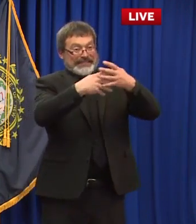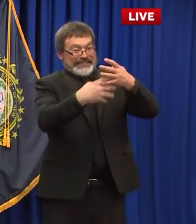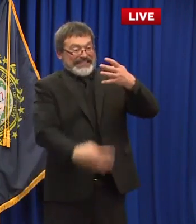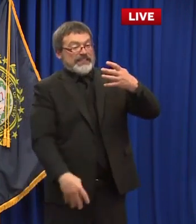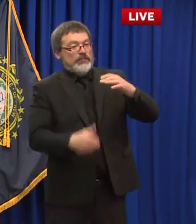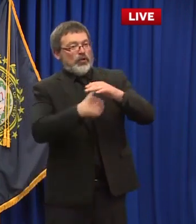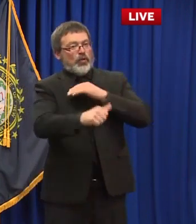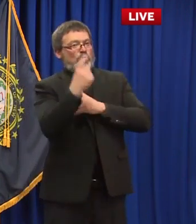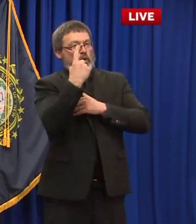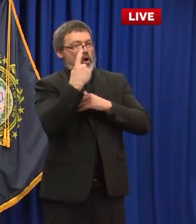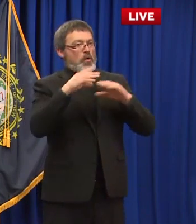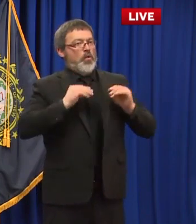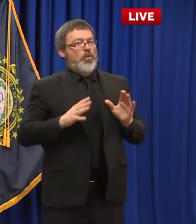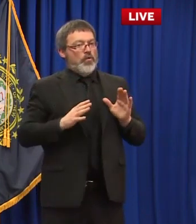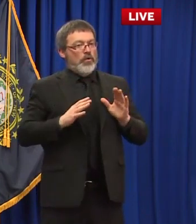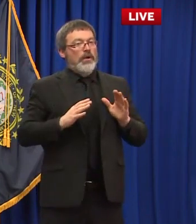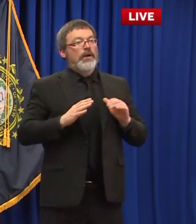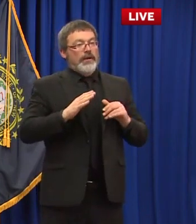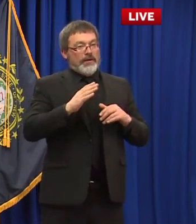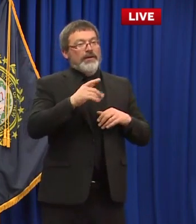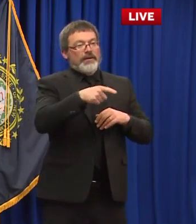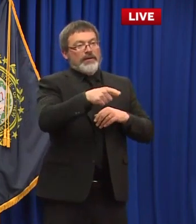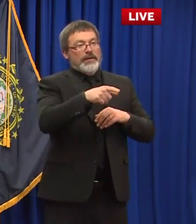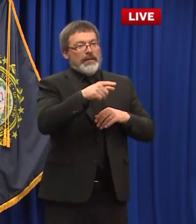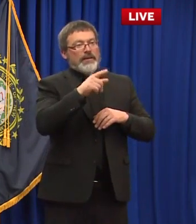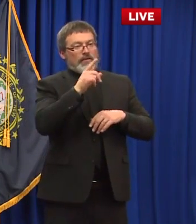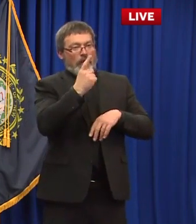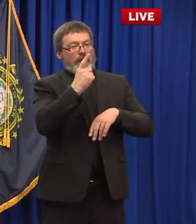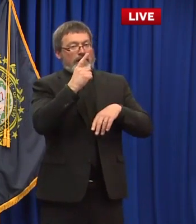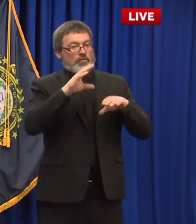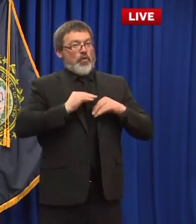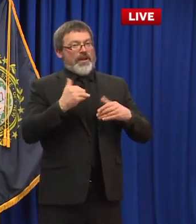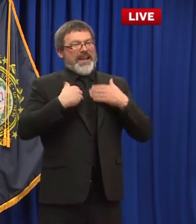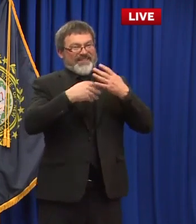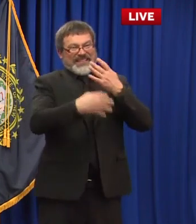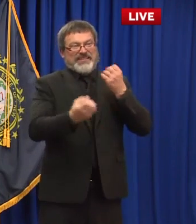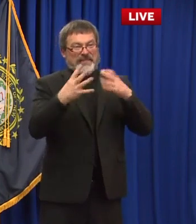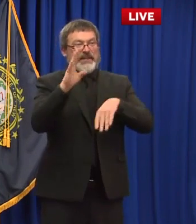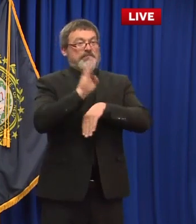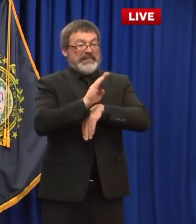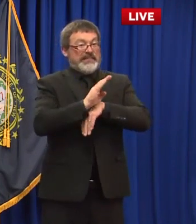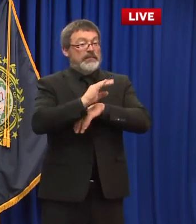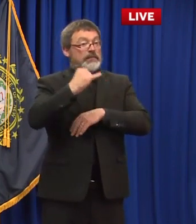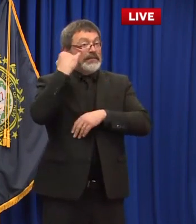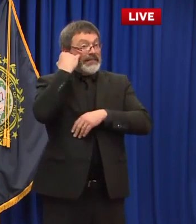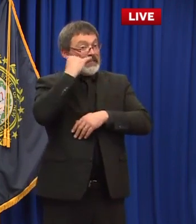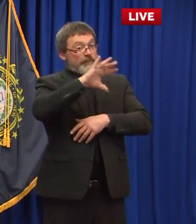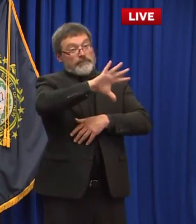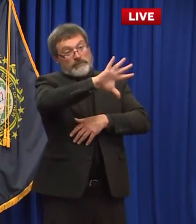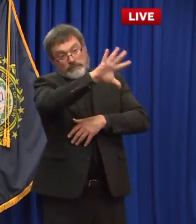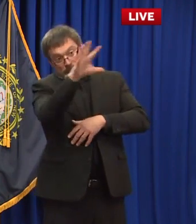multiple businesses as long as they come all with under in in aggregate come under the 20 million dollar threshold they can apply